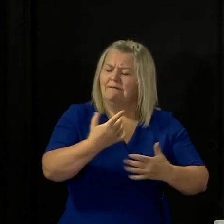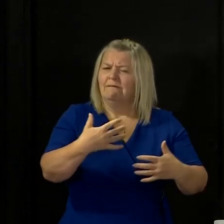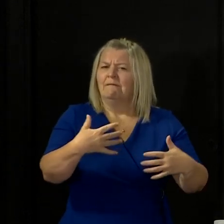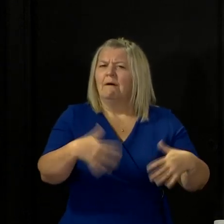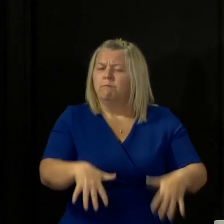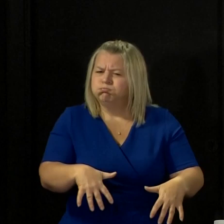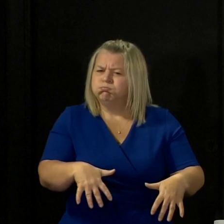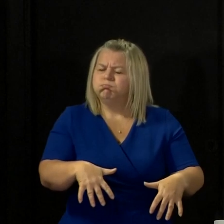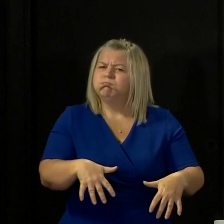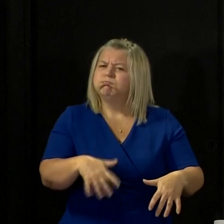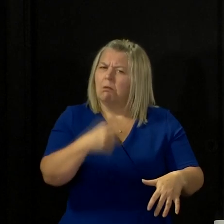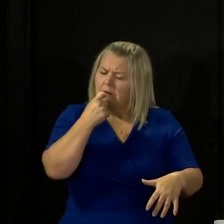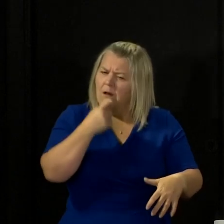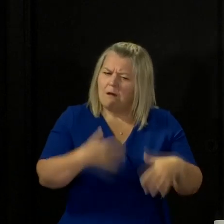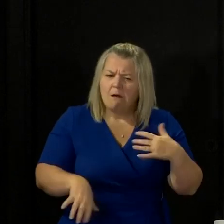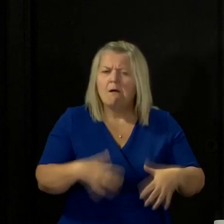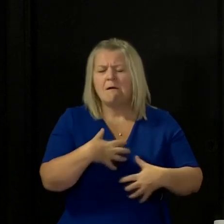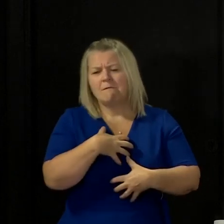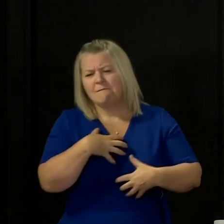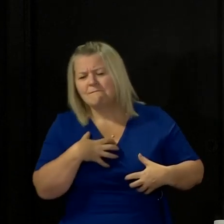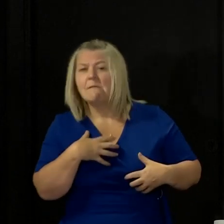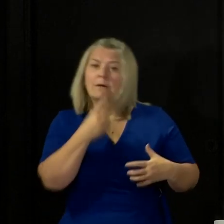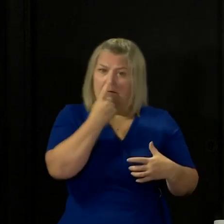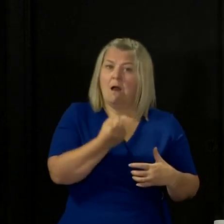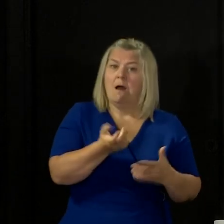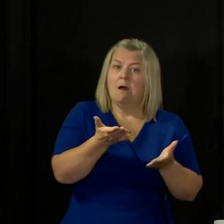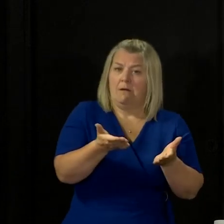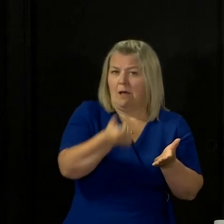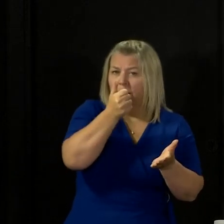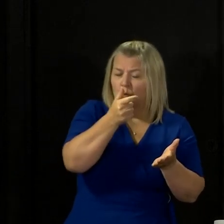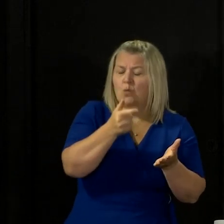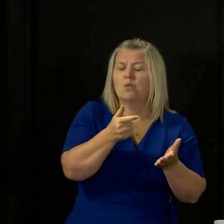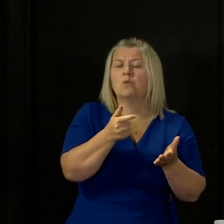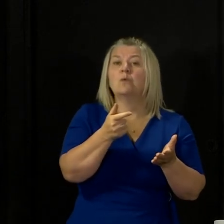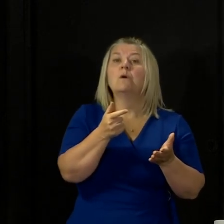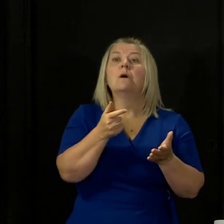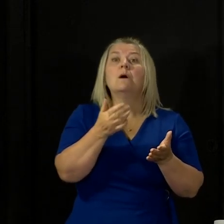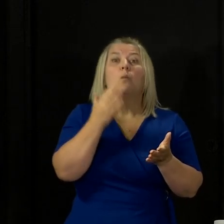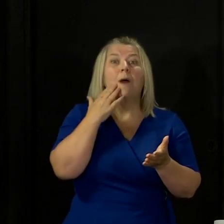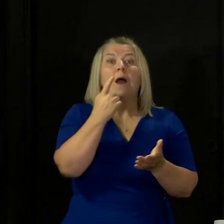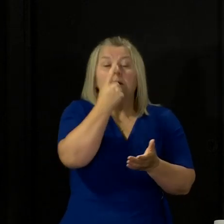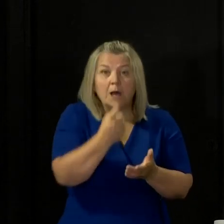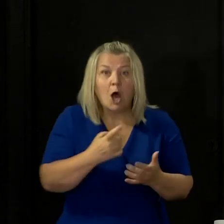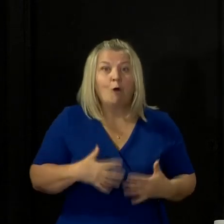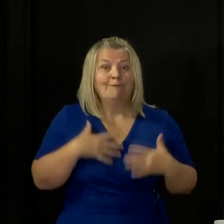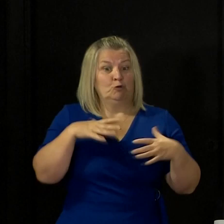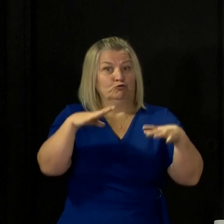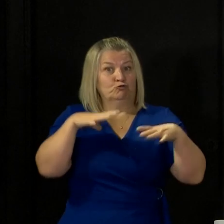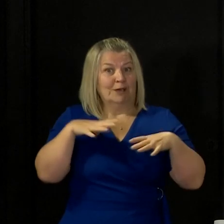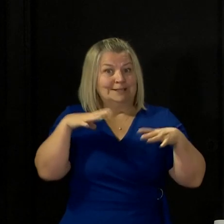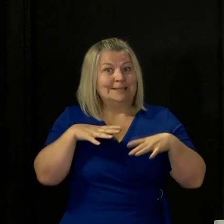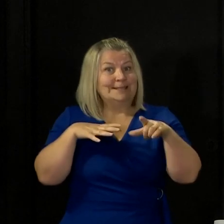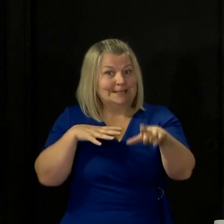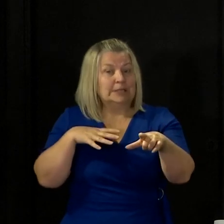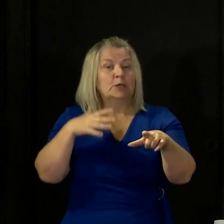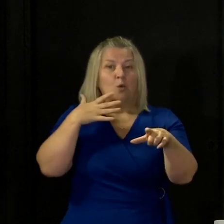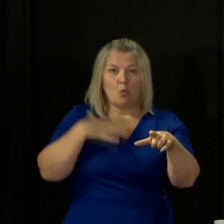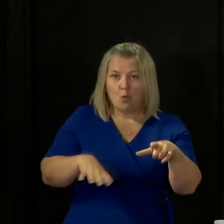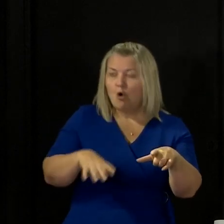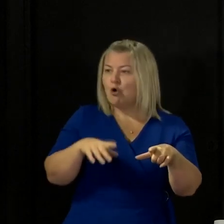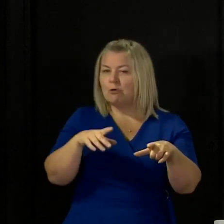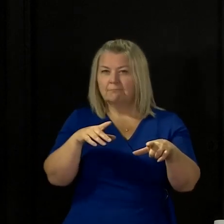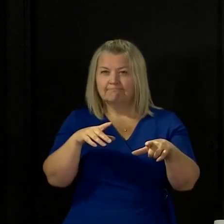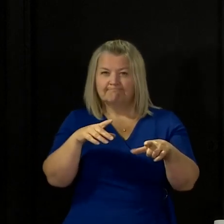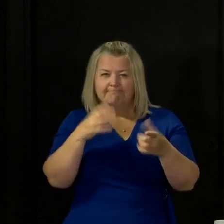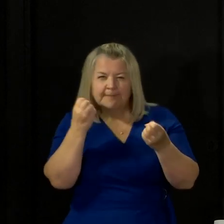harms and distress. For all of these reasons, we want, as soon as we possibly can, to move to a better position where